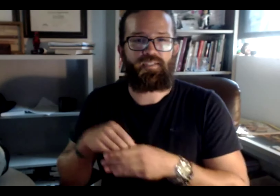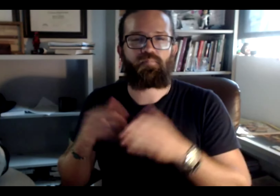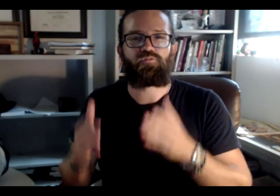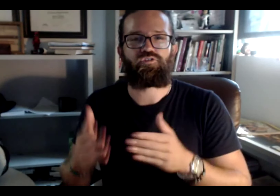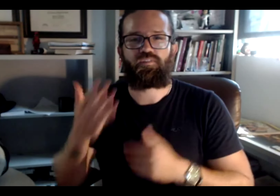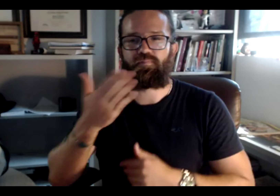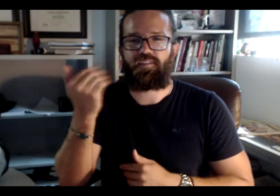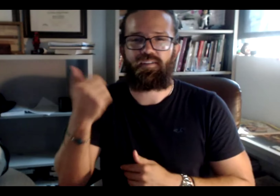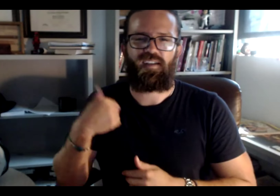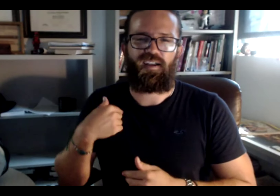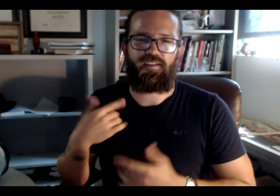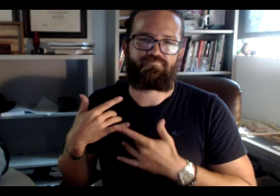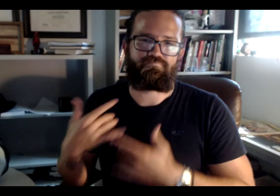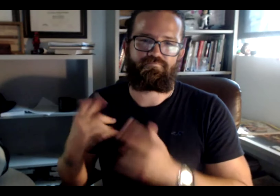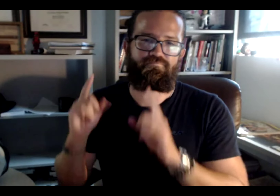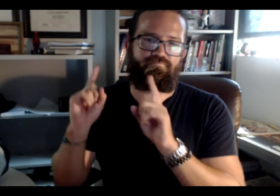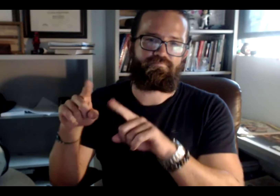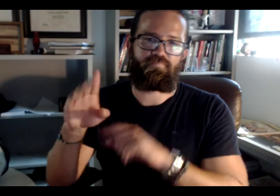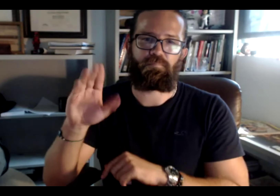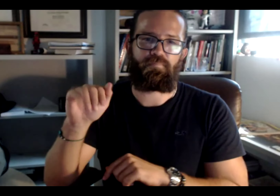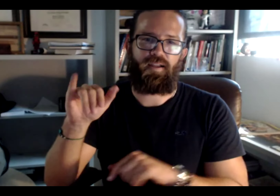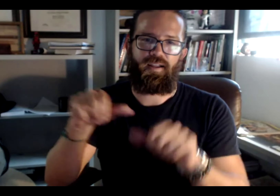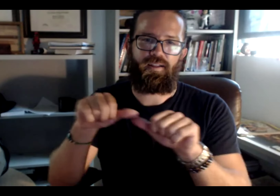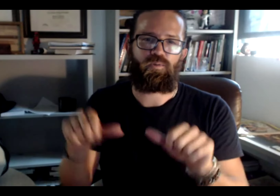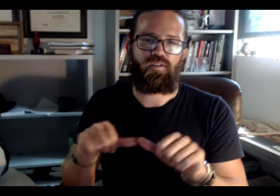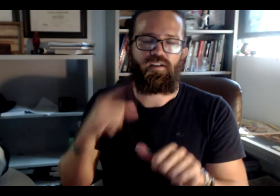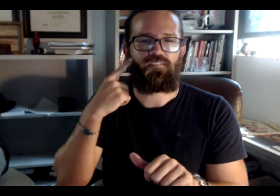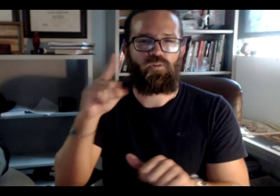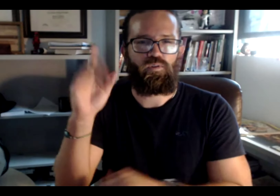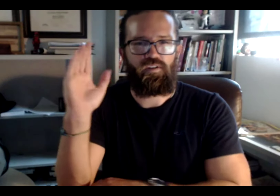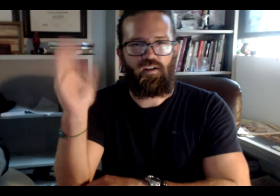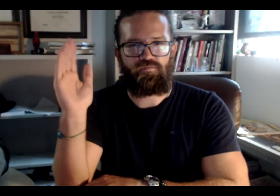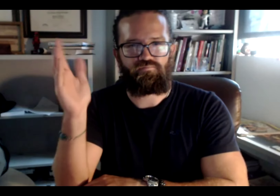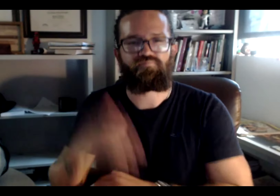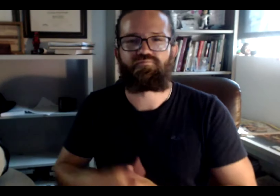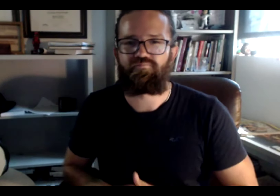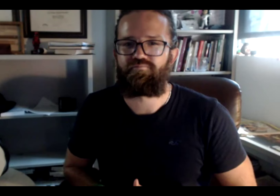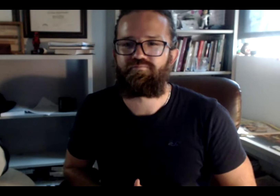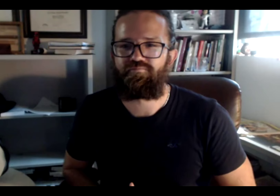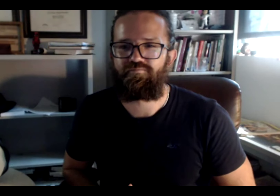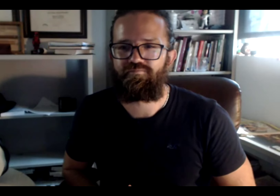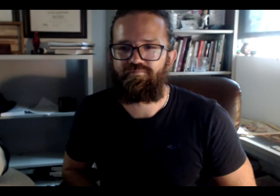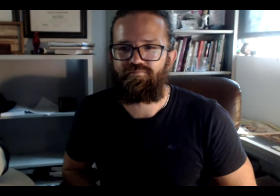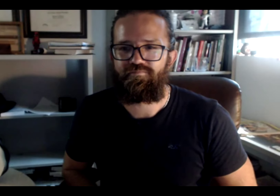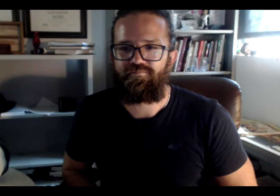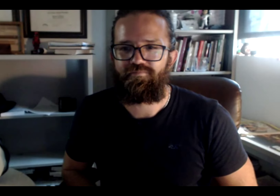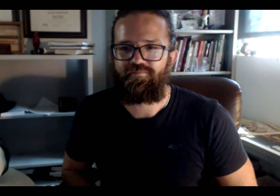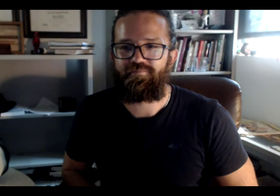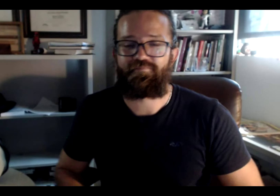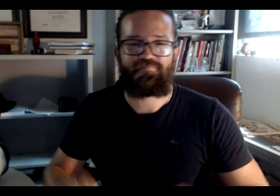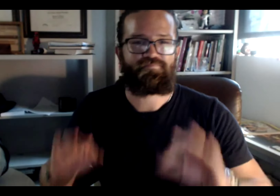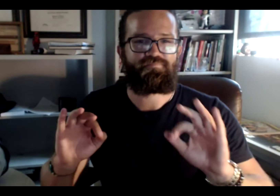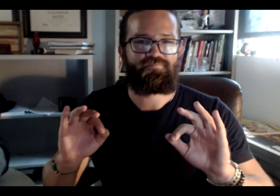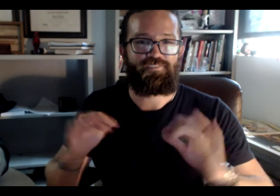the web and online. So I do go to the Bay area for, for like,